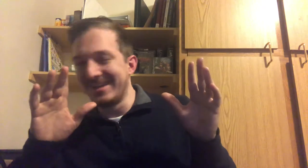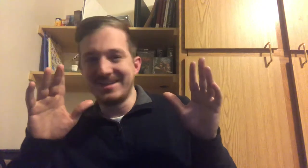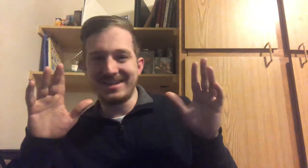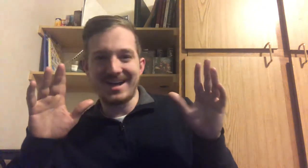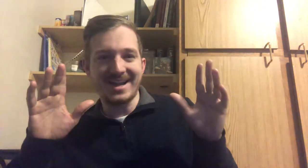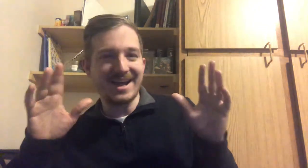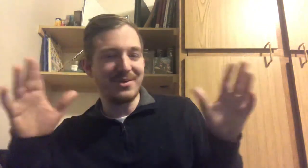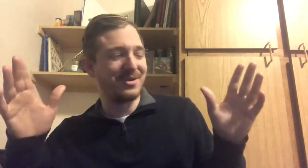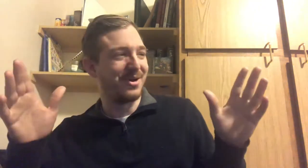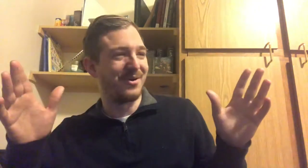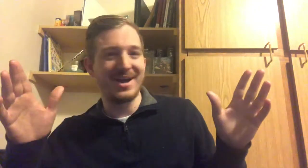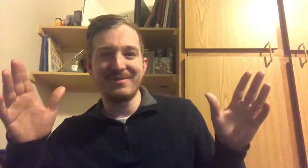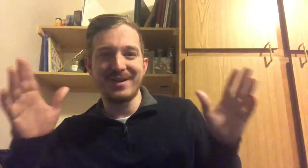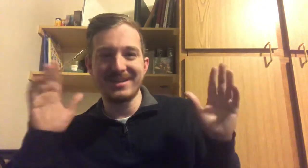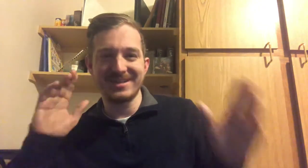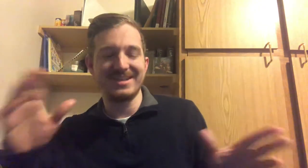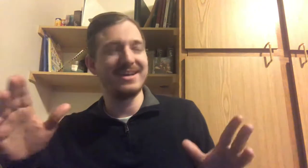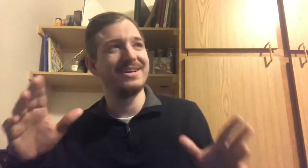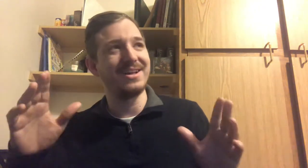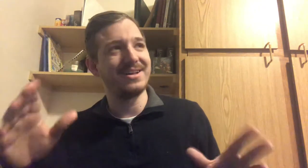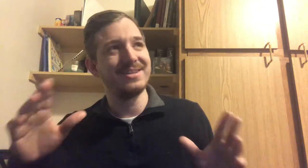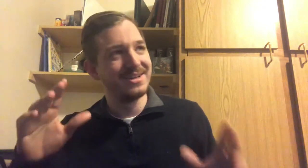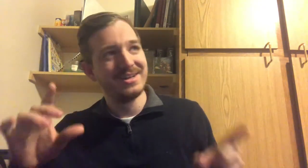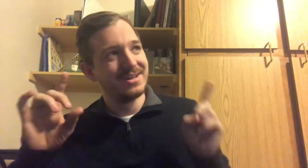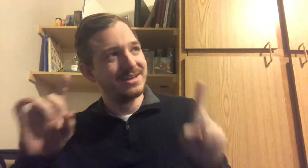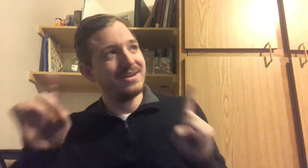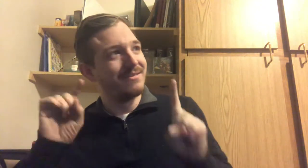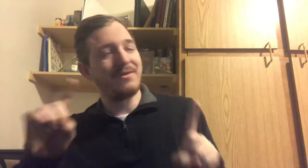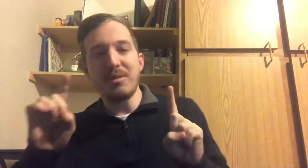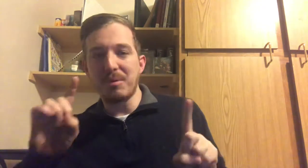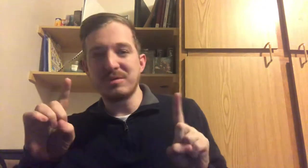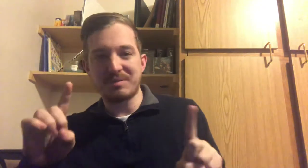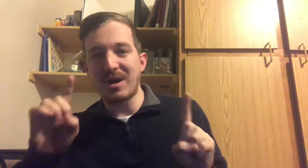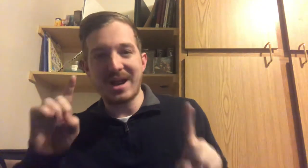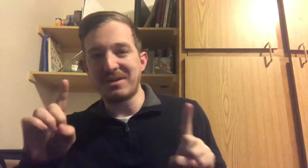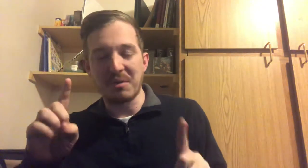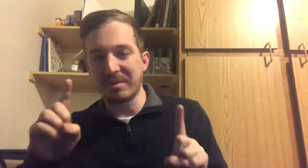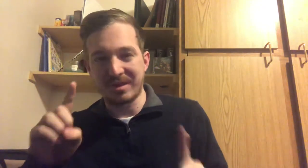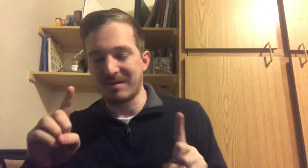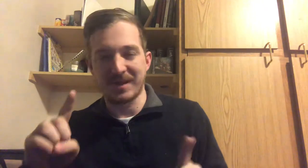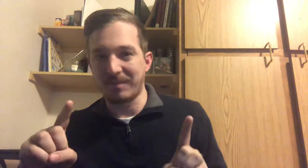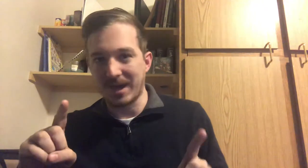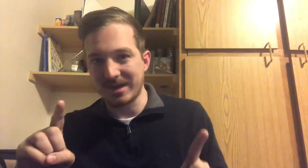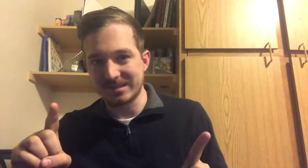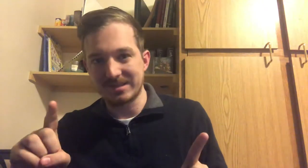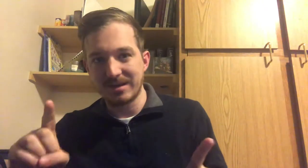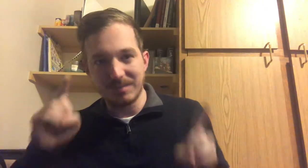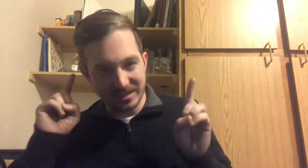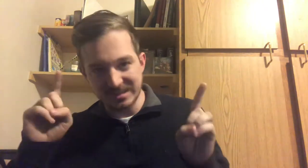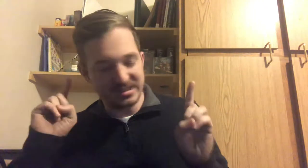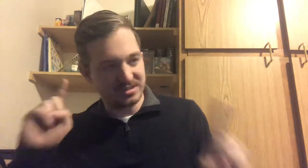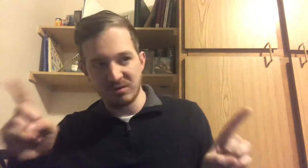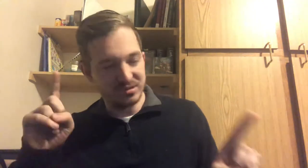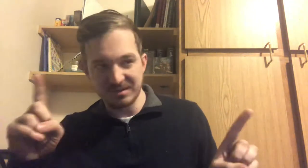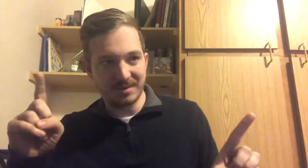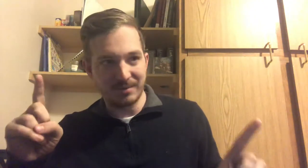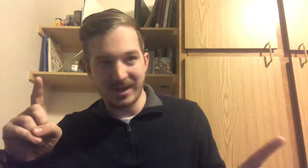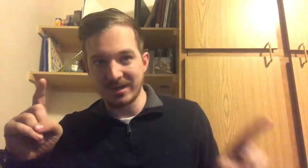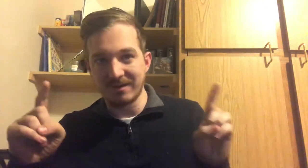But, I, I don't know, I find, for the most part, I don't think about the past, because it screws with my mind in a